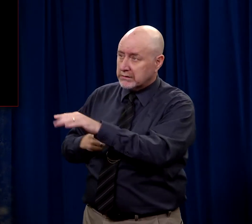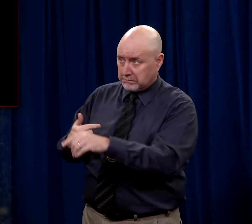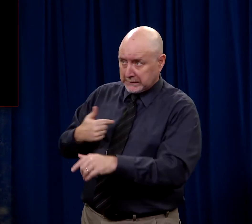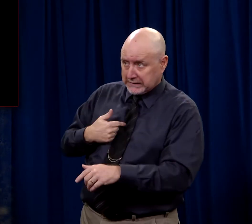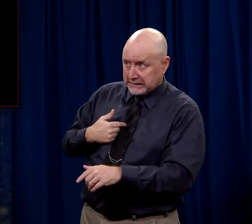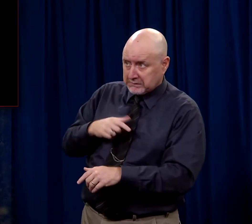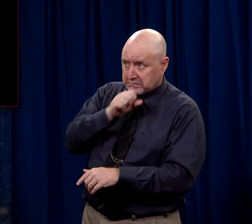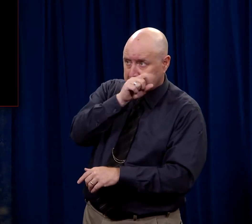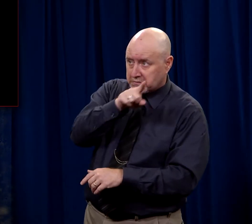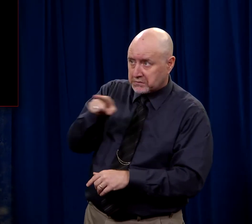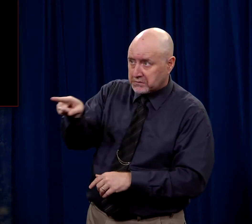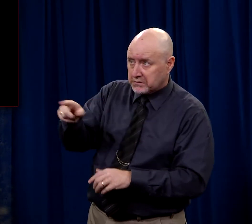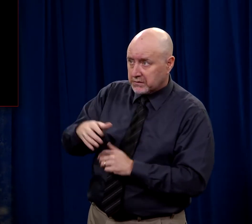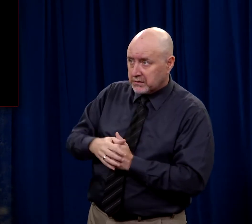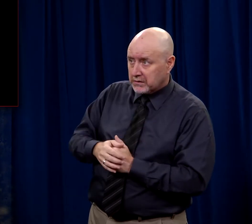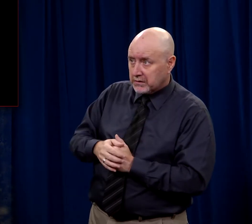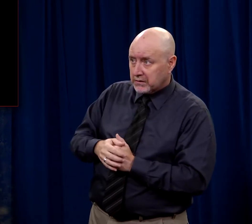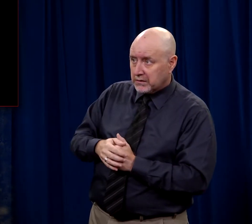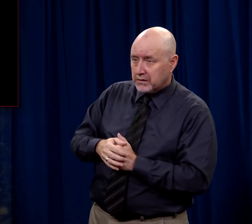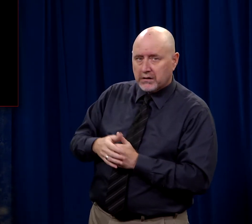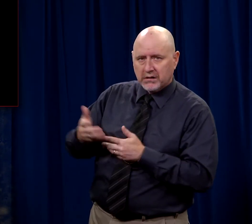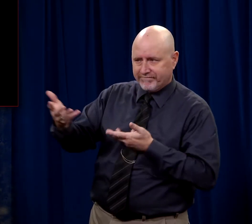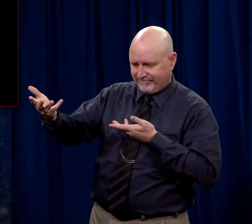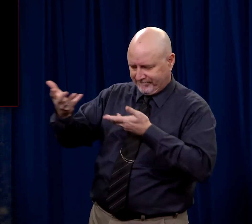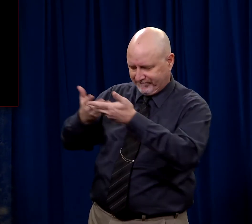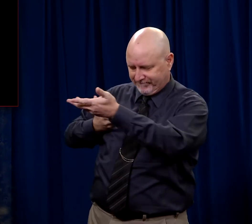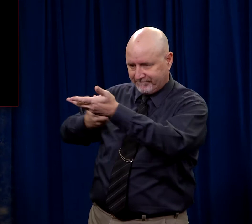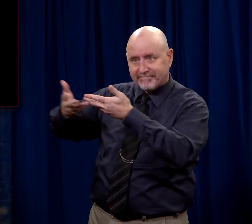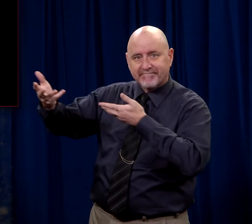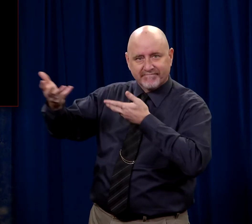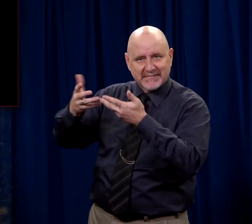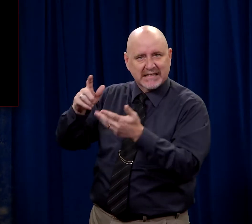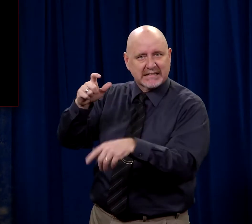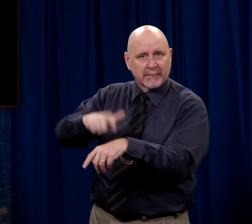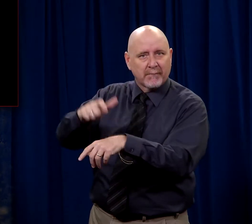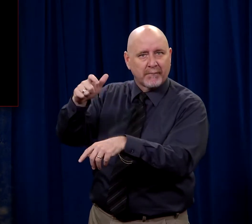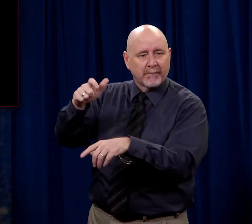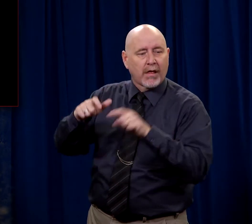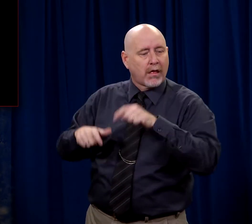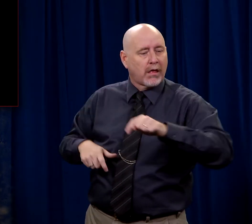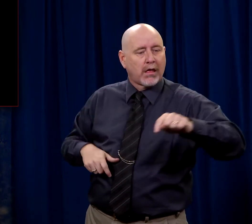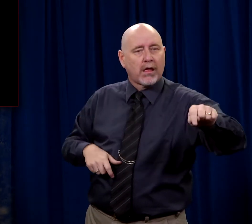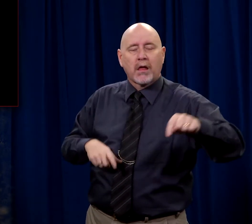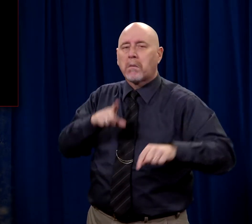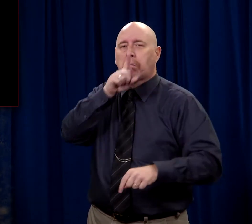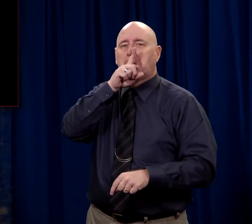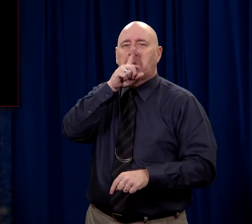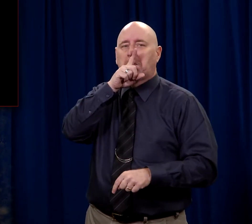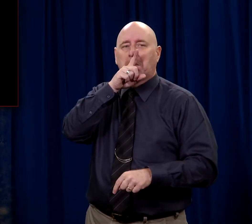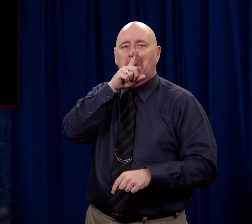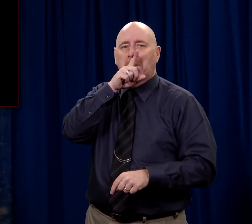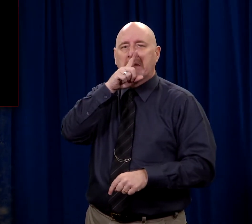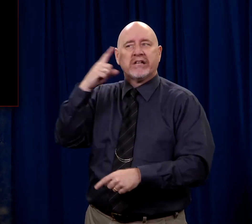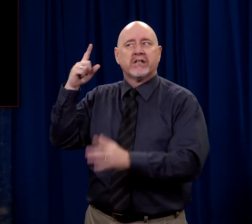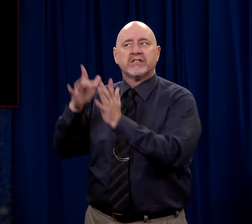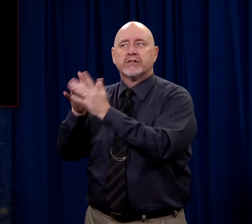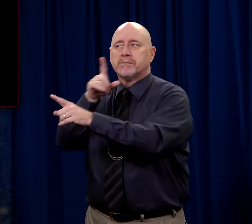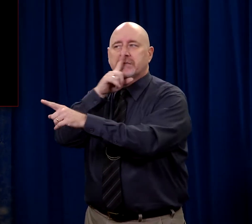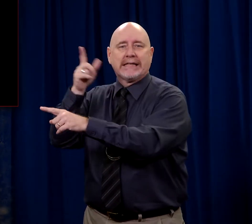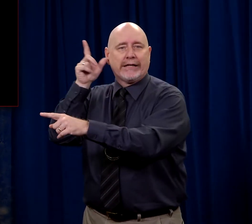is it I, Lord? There was an exchange between Jesus and Judas at that moment that the other people didn't get. They didn't hear.